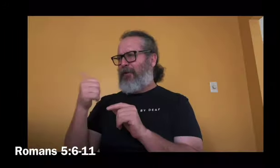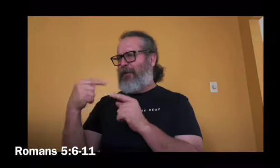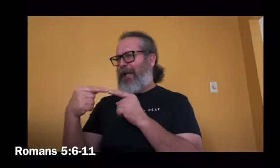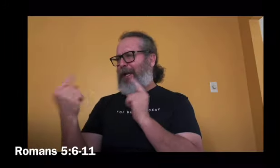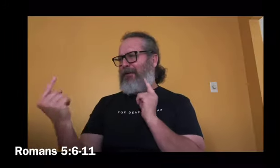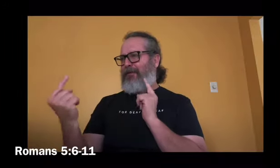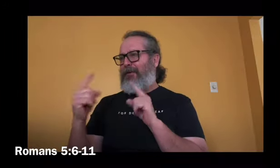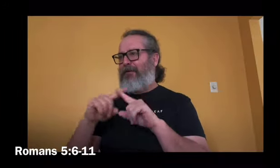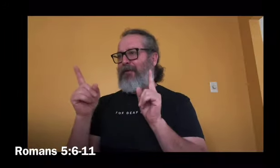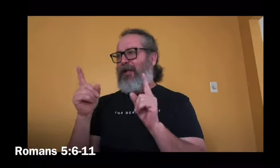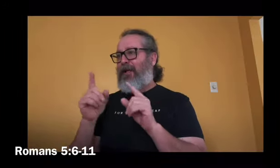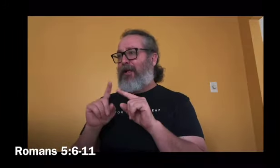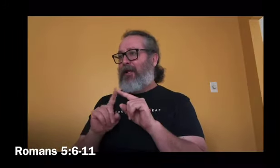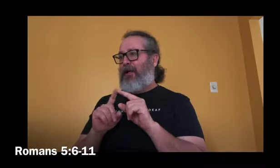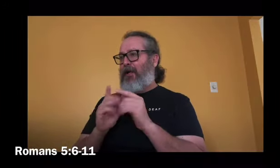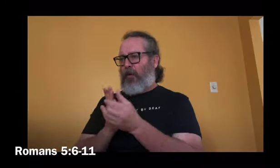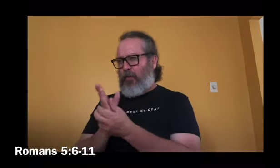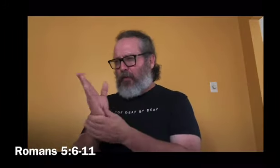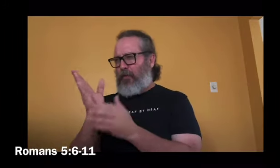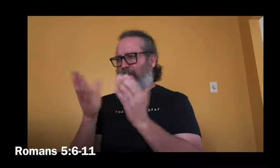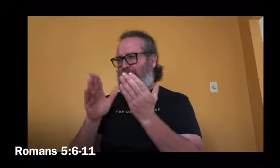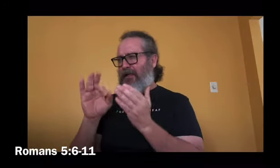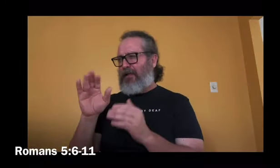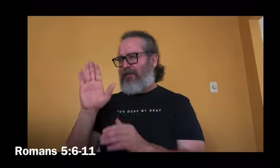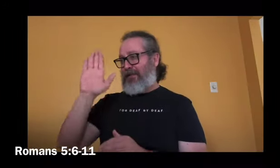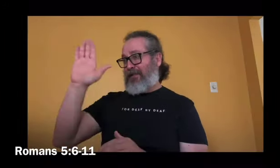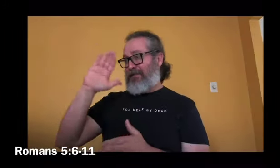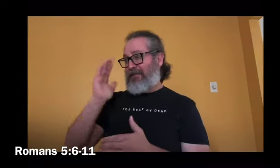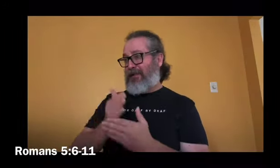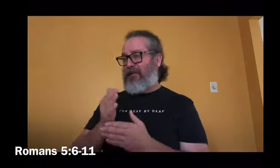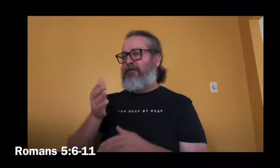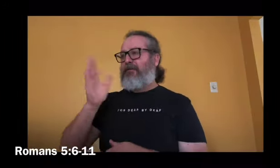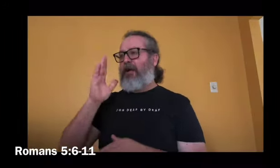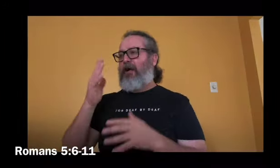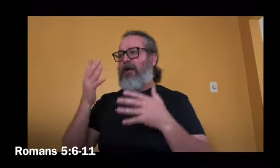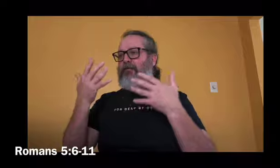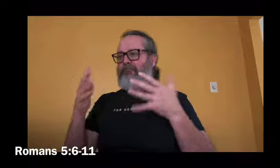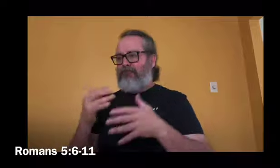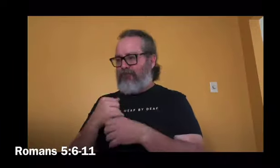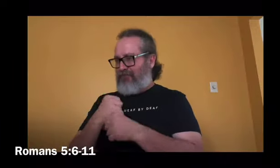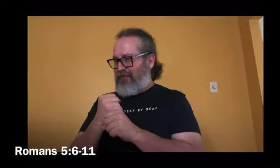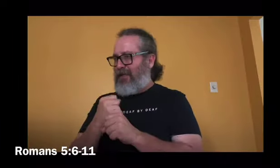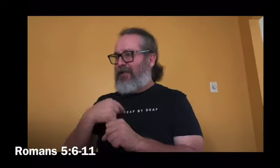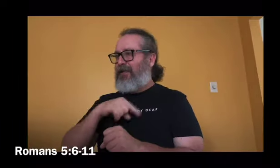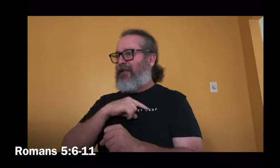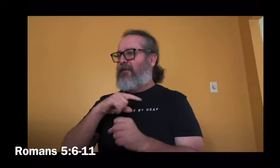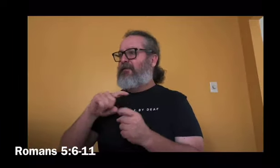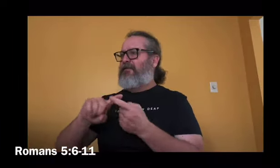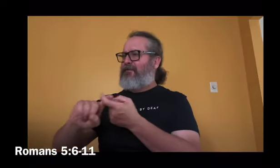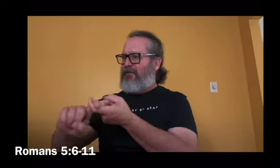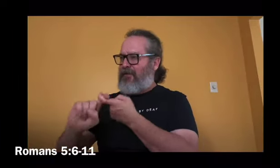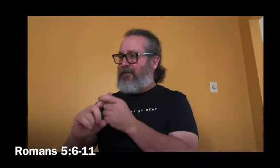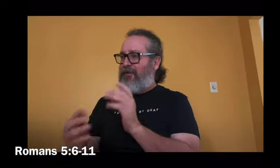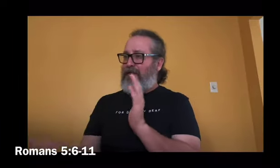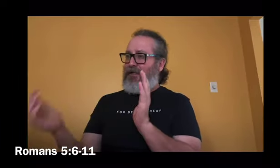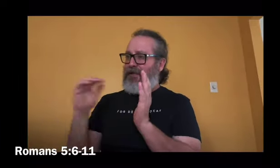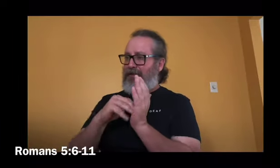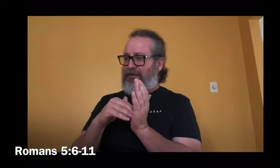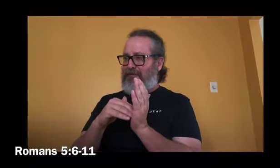wrath? Indeed, if, while we were enemies, we were reconciled